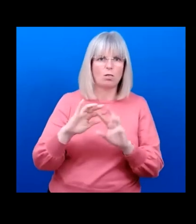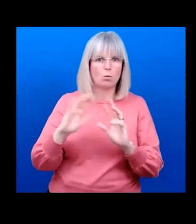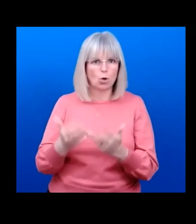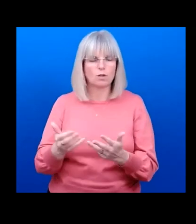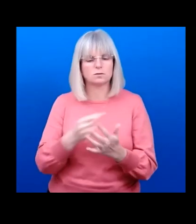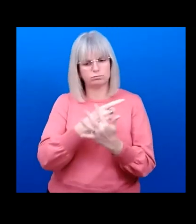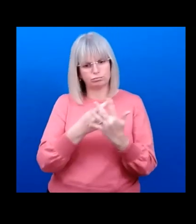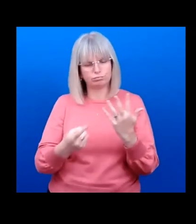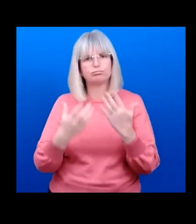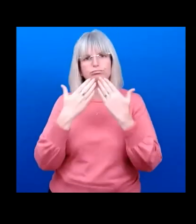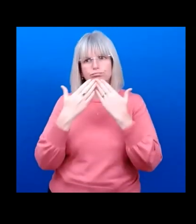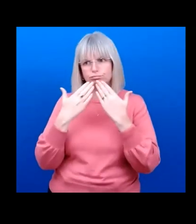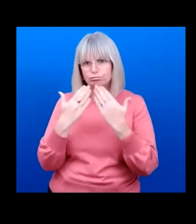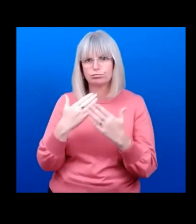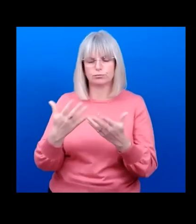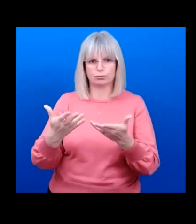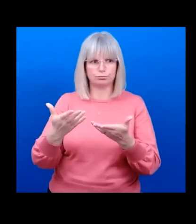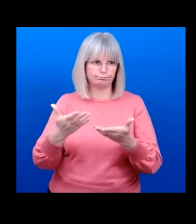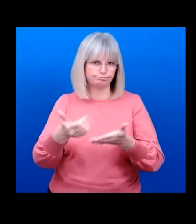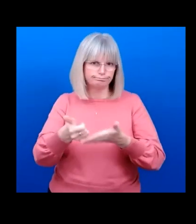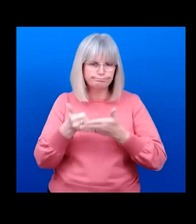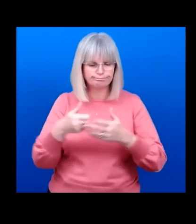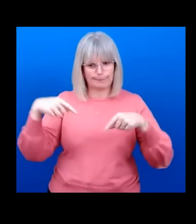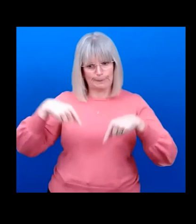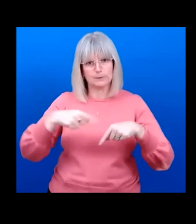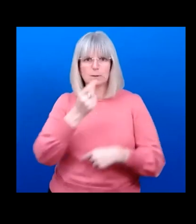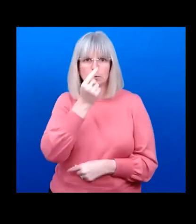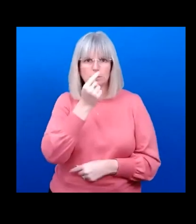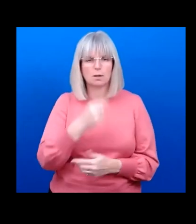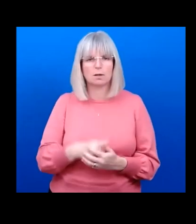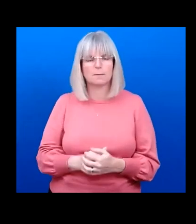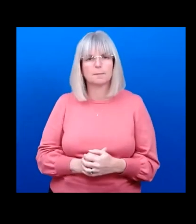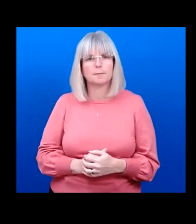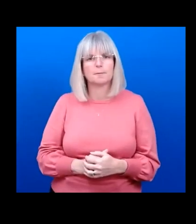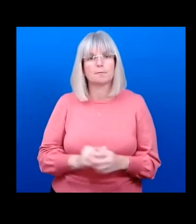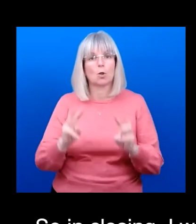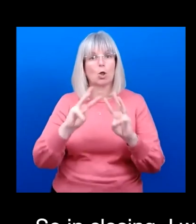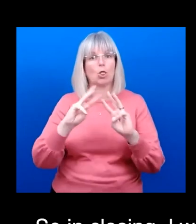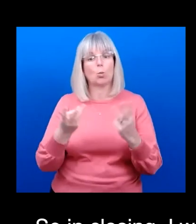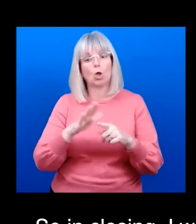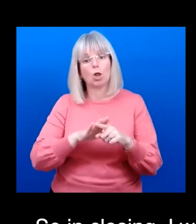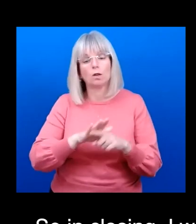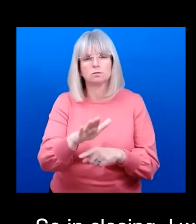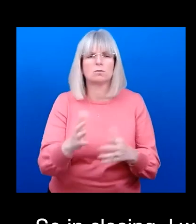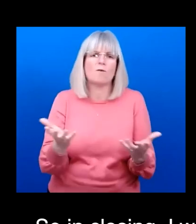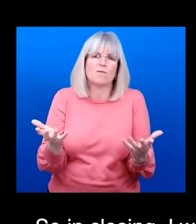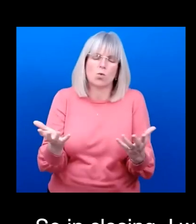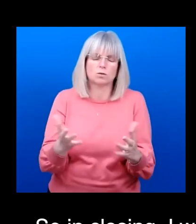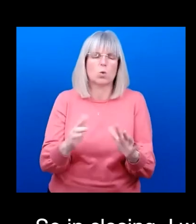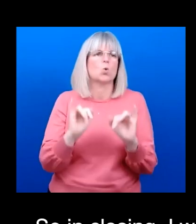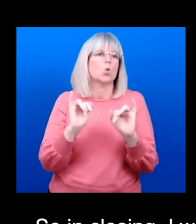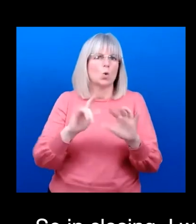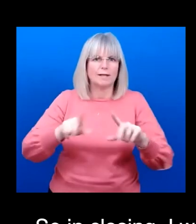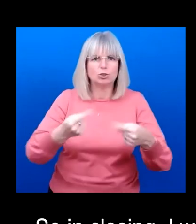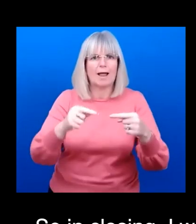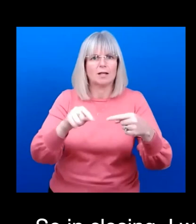closing, I would like to say that the world is undoubtedly facing enormous challenges at the moment. Yet with the right